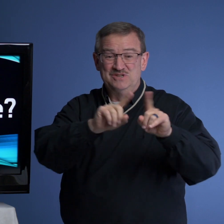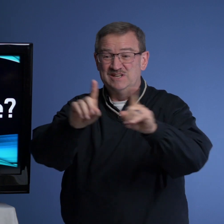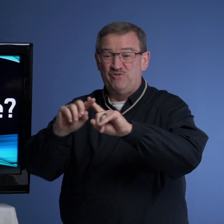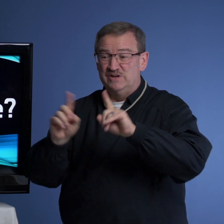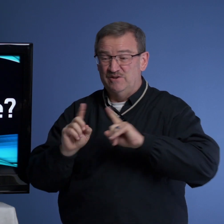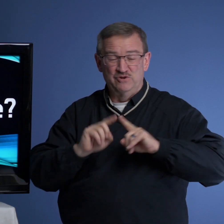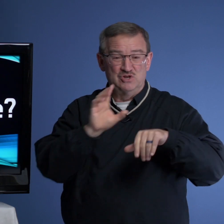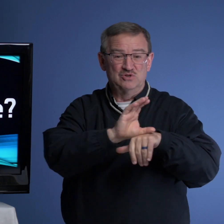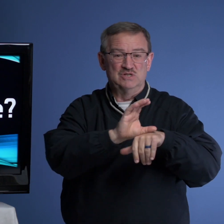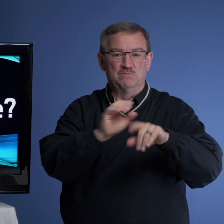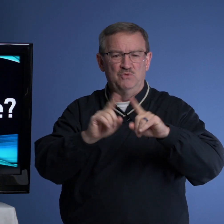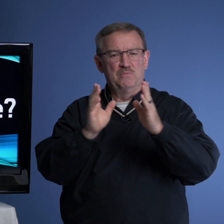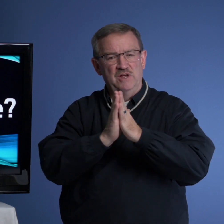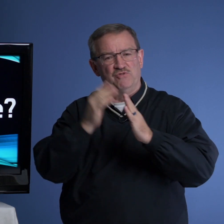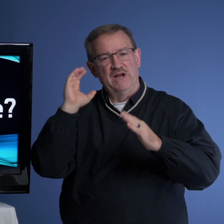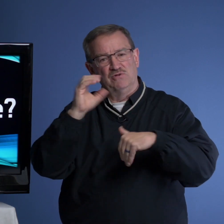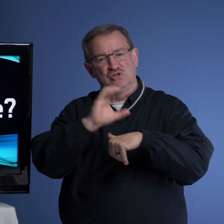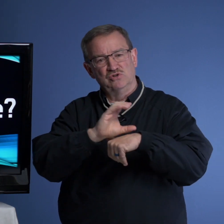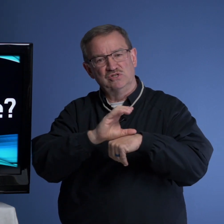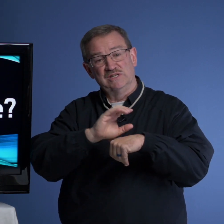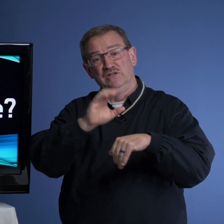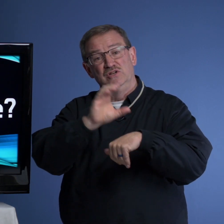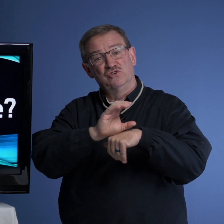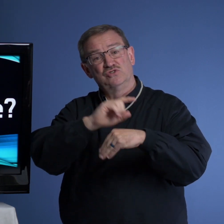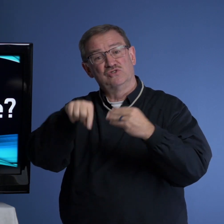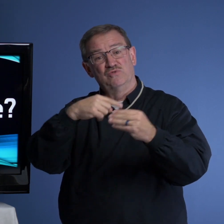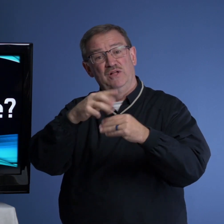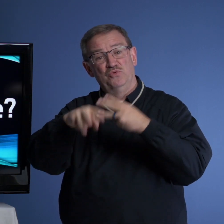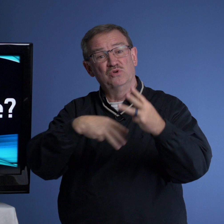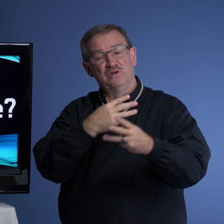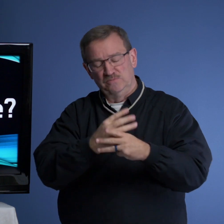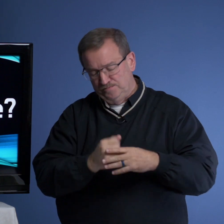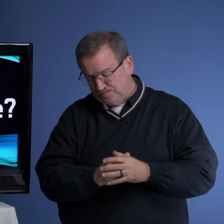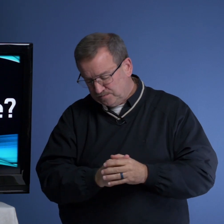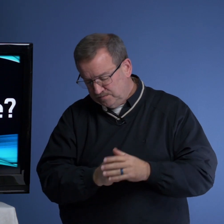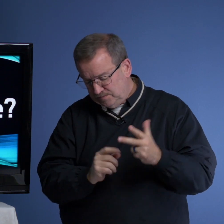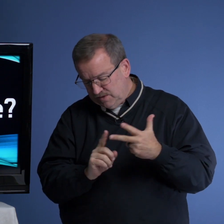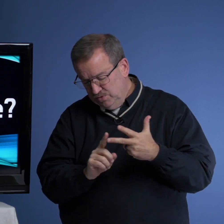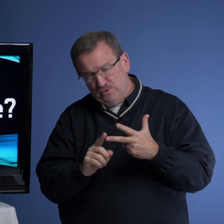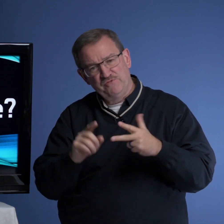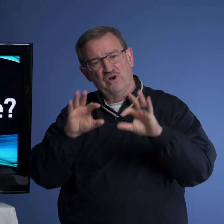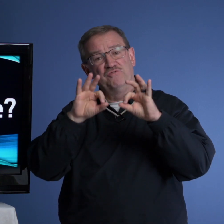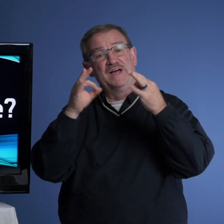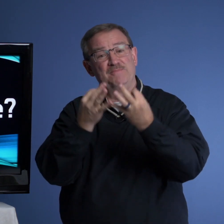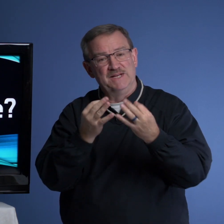to different churches, but we pray for our churches and churches around the world. We pray for our family.